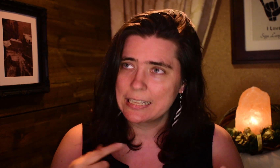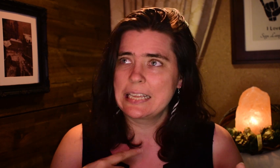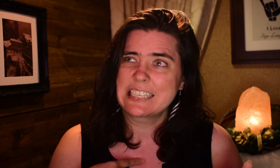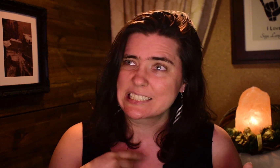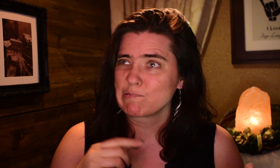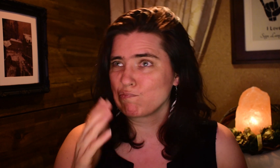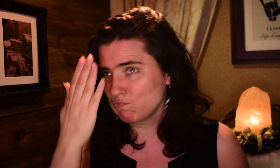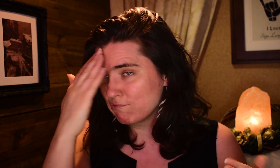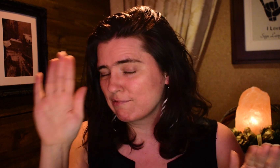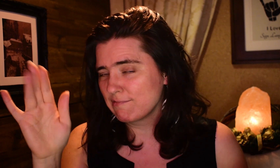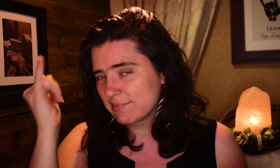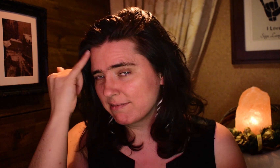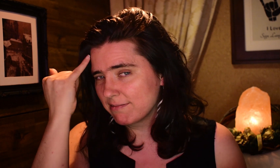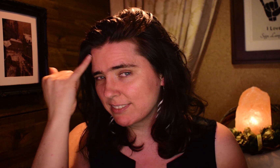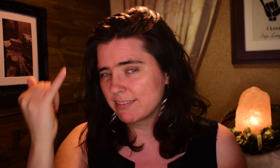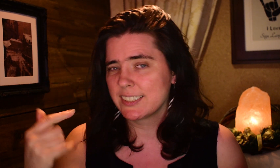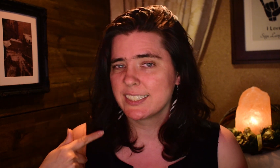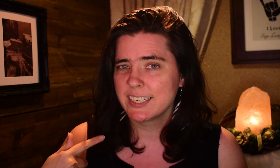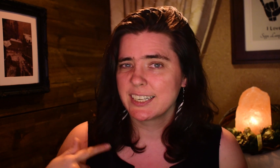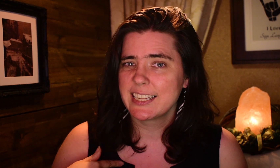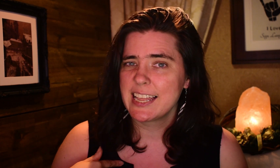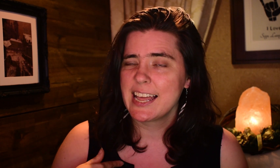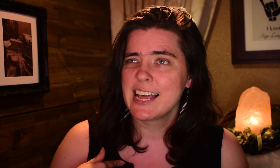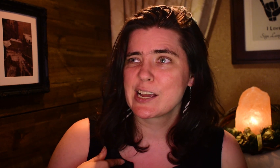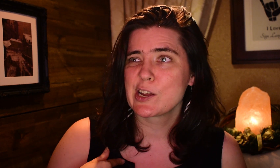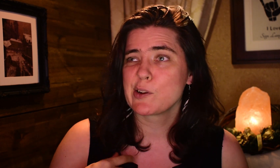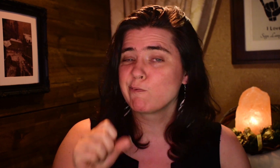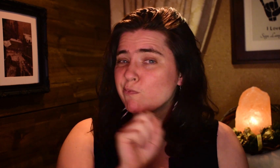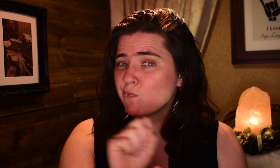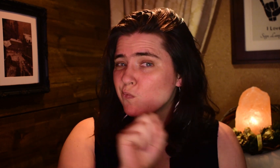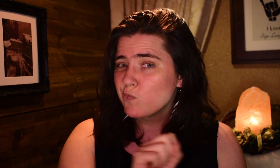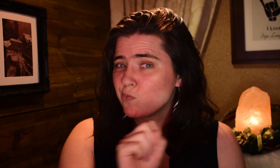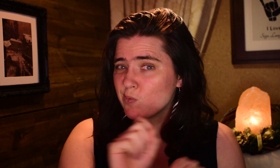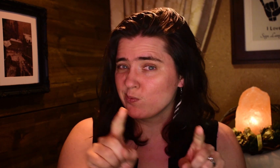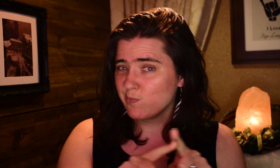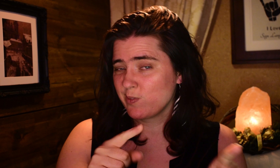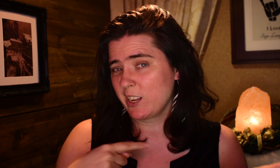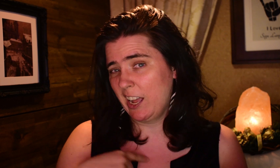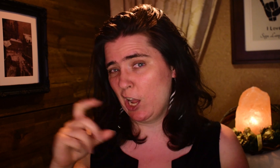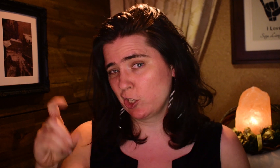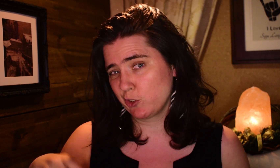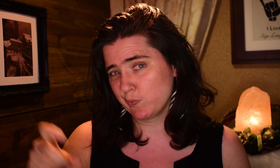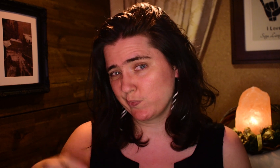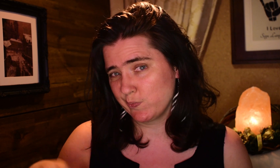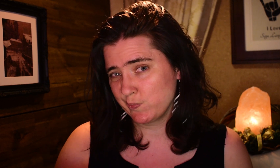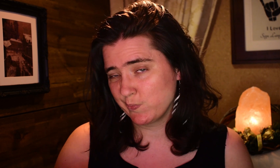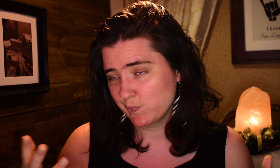And I don't know if I worked like I should've.